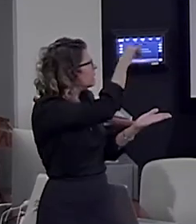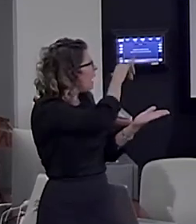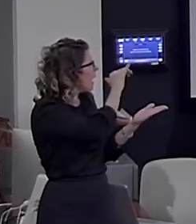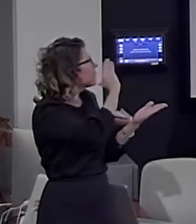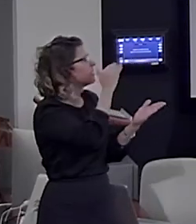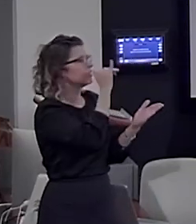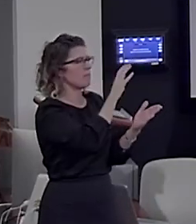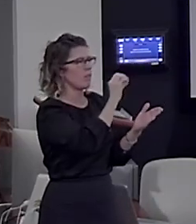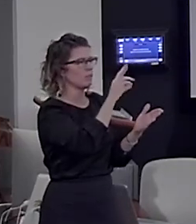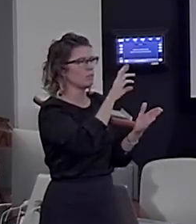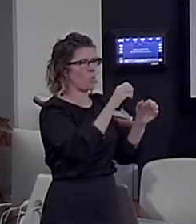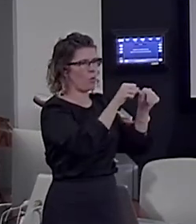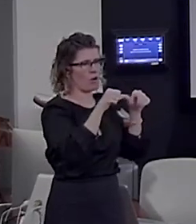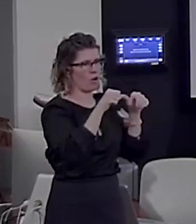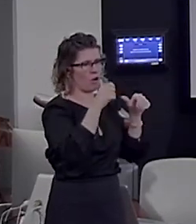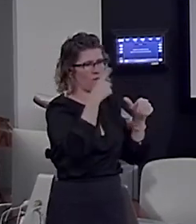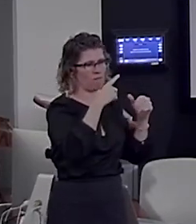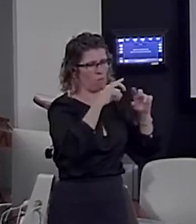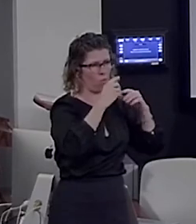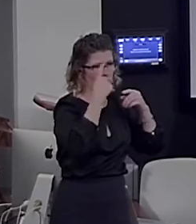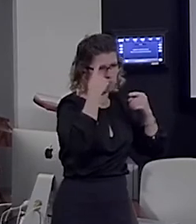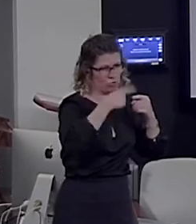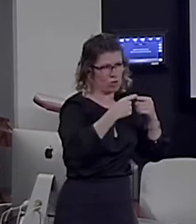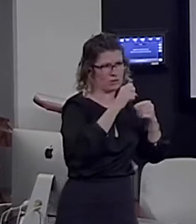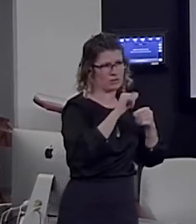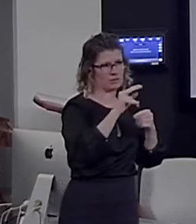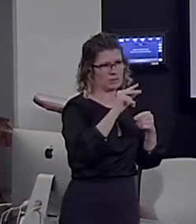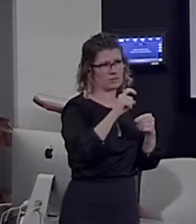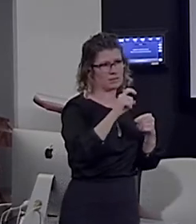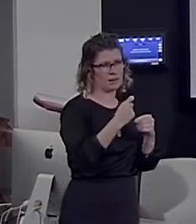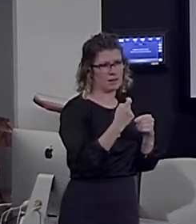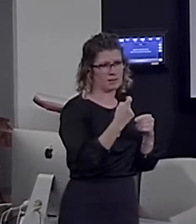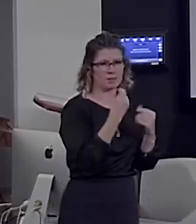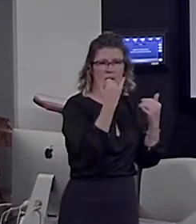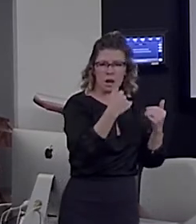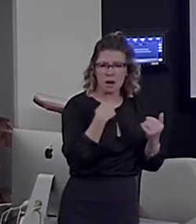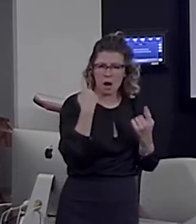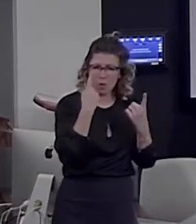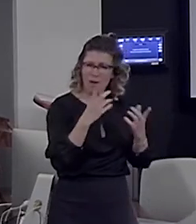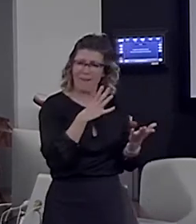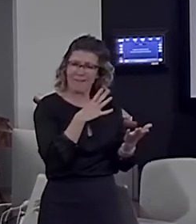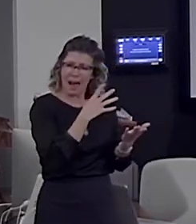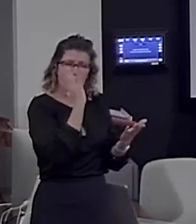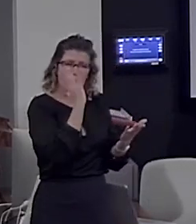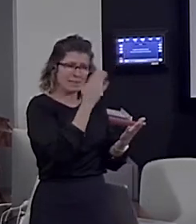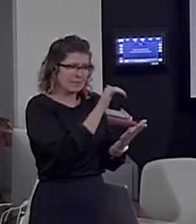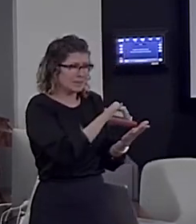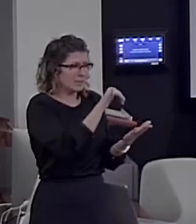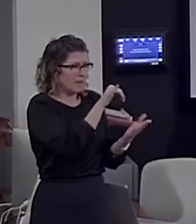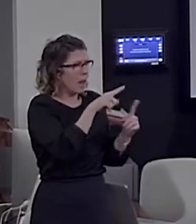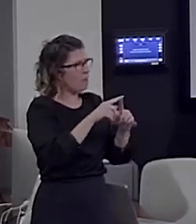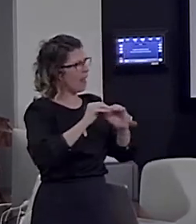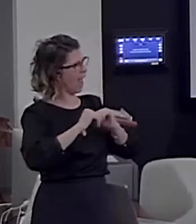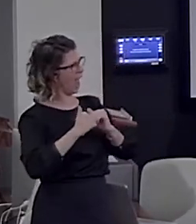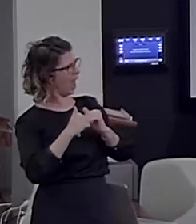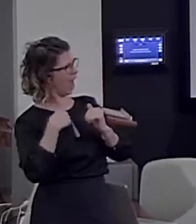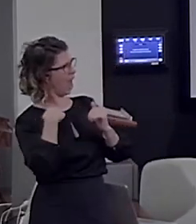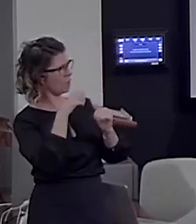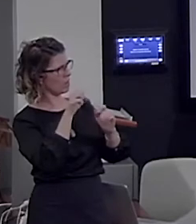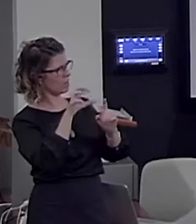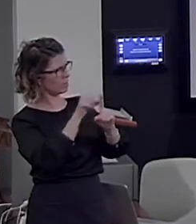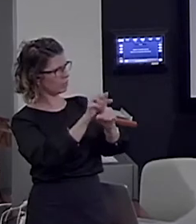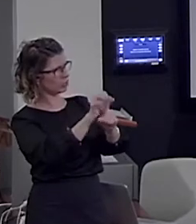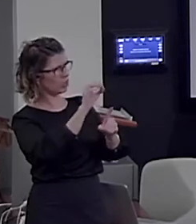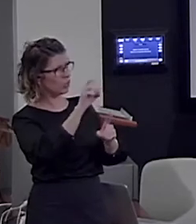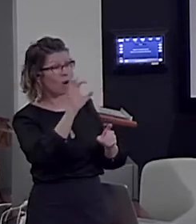Now, we wanted to go beyond that and ask how the constituents are encoded. FMRI will not tell us the code. It's too slow.